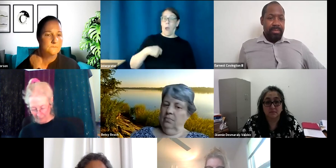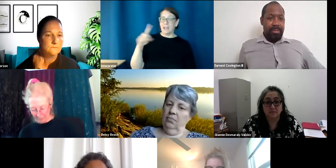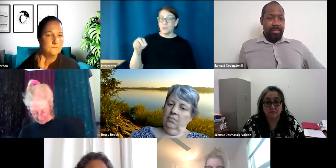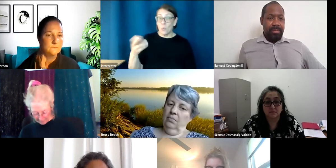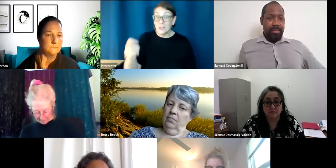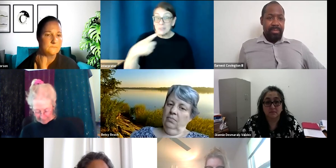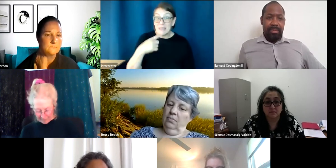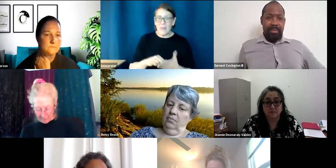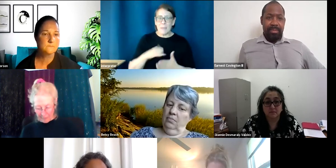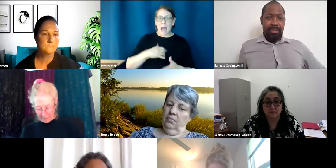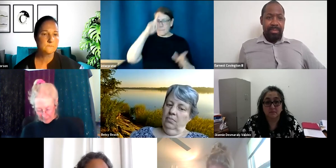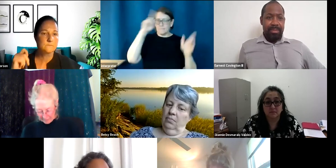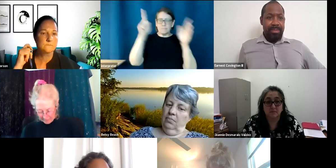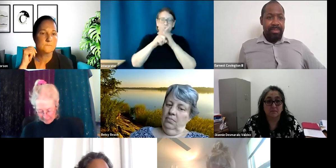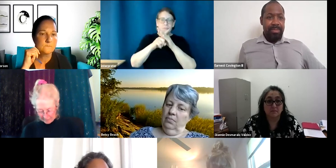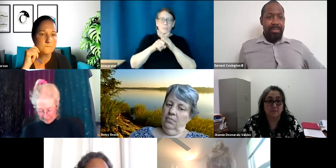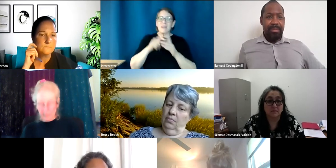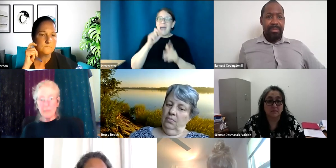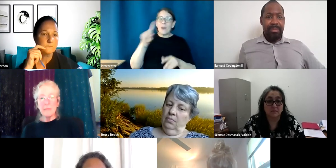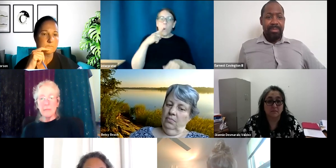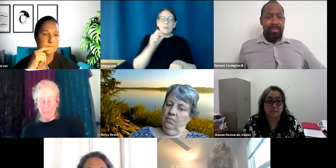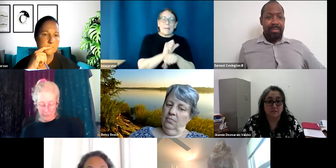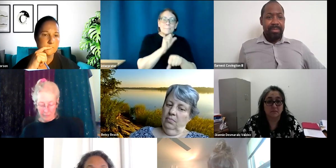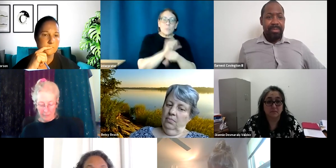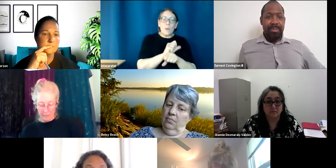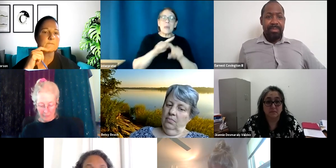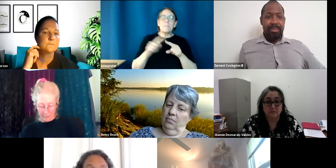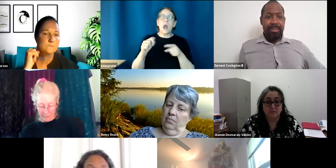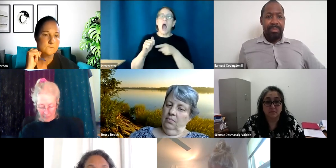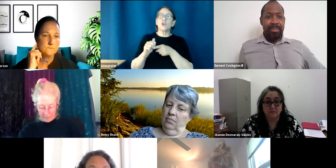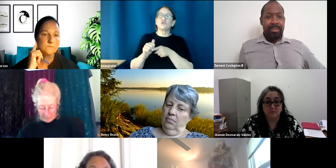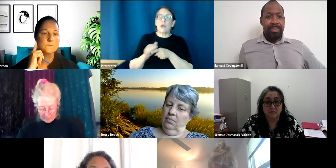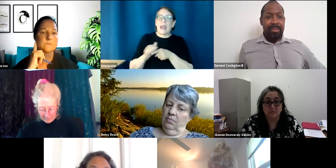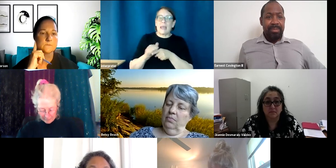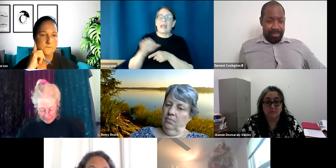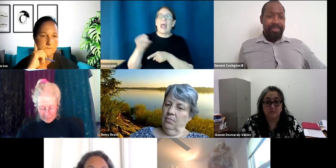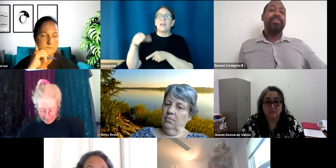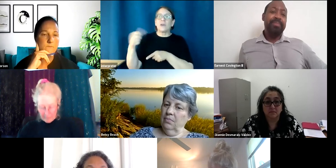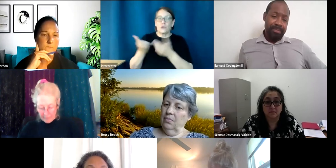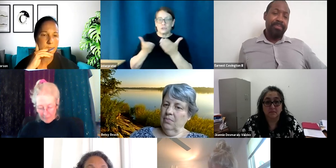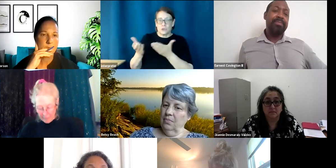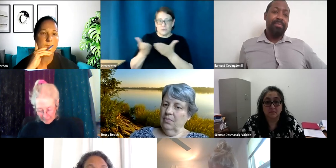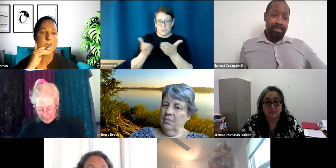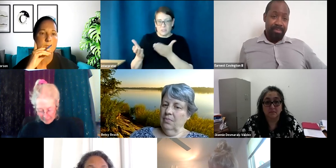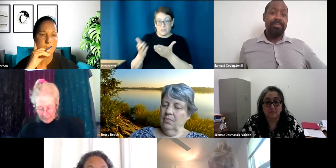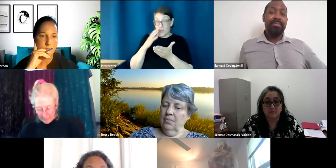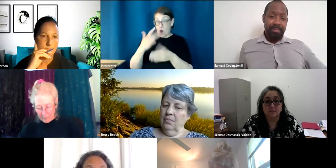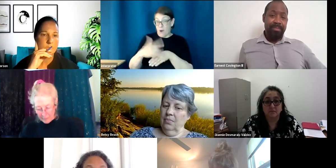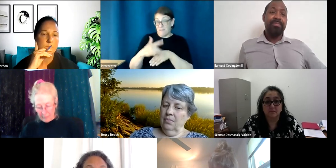my immediate thought was not only employment, but how about training and, and other services that are available through the DLT.